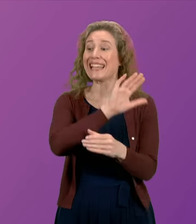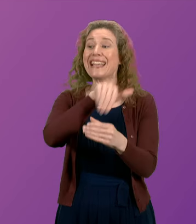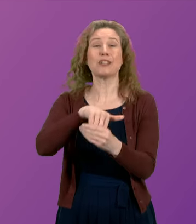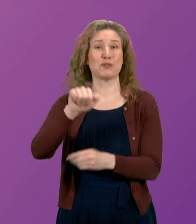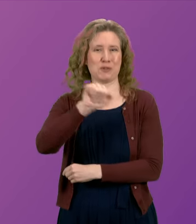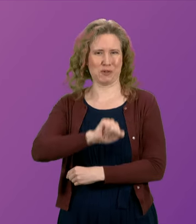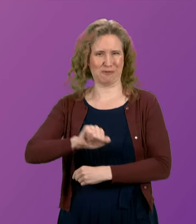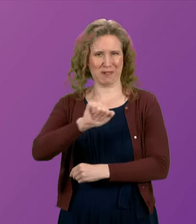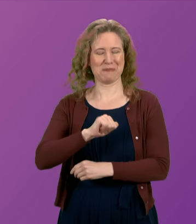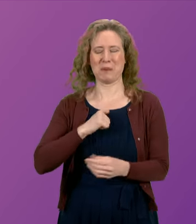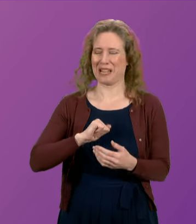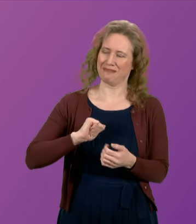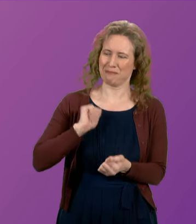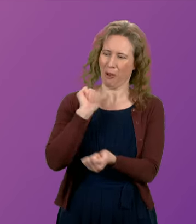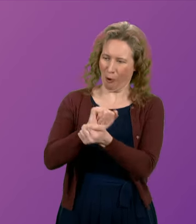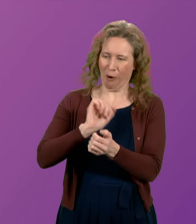we rightly belong.